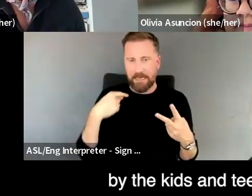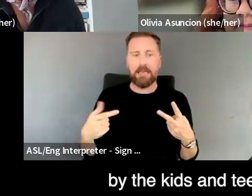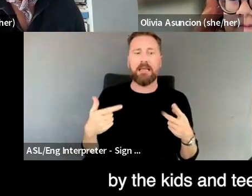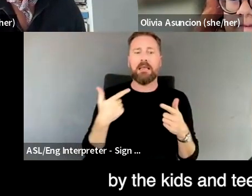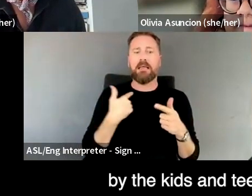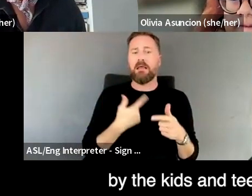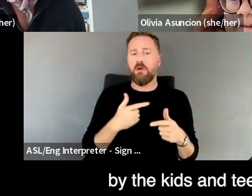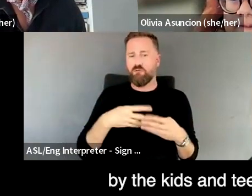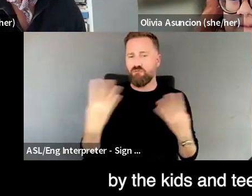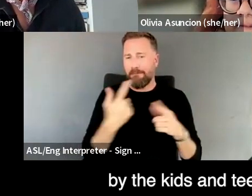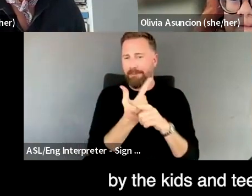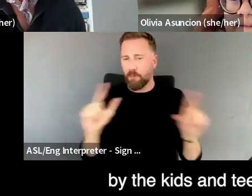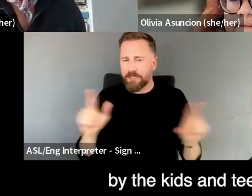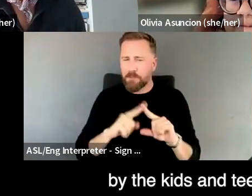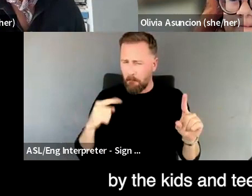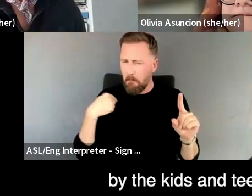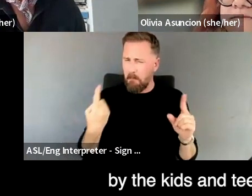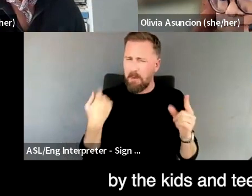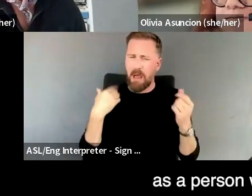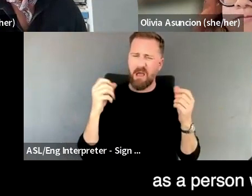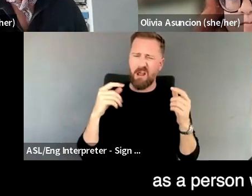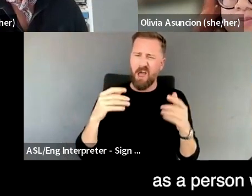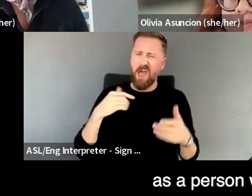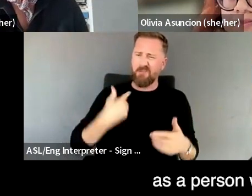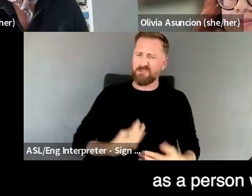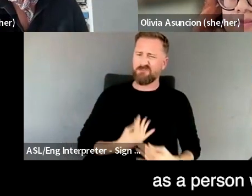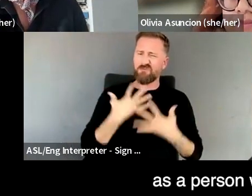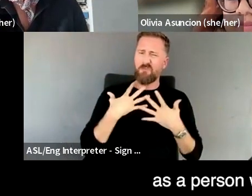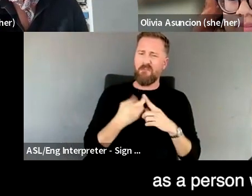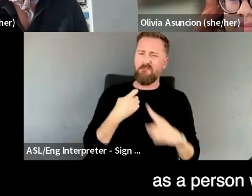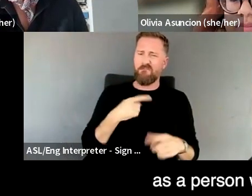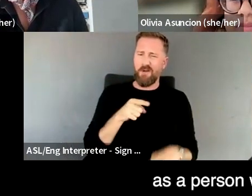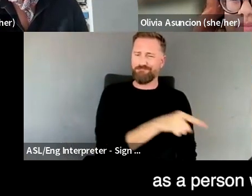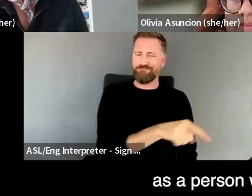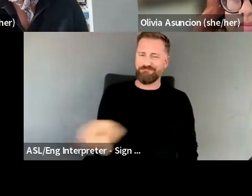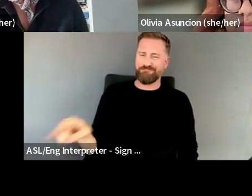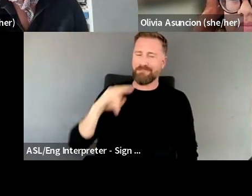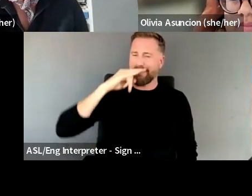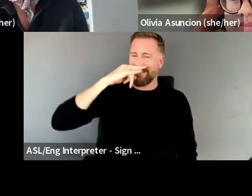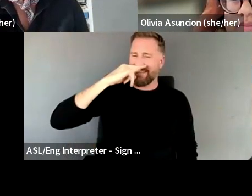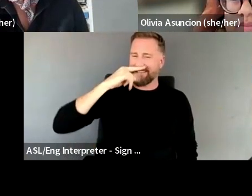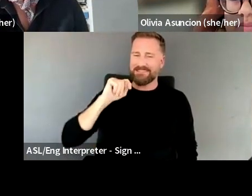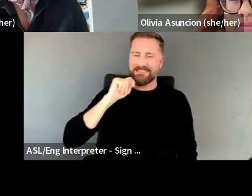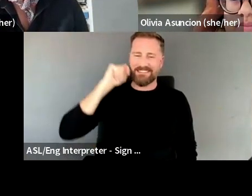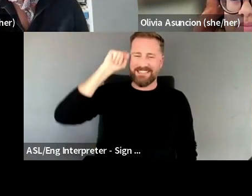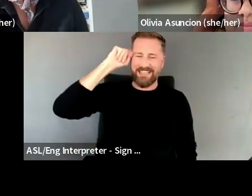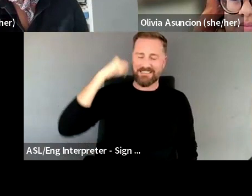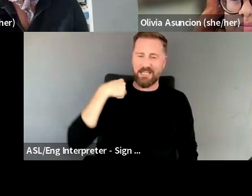by the kids, kids and teens that I work with, uh, as a person who's always, um,